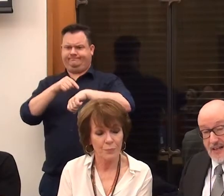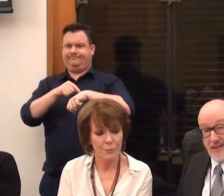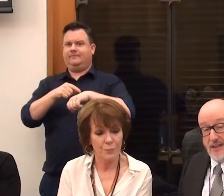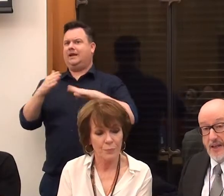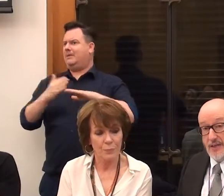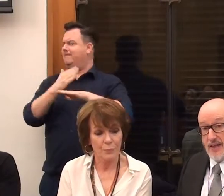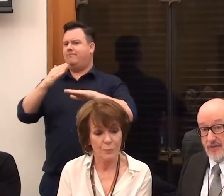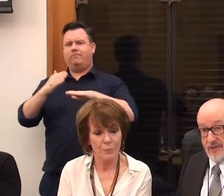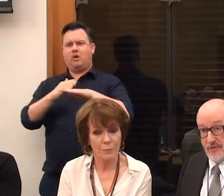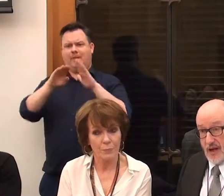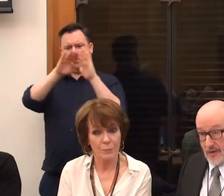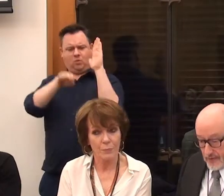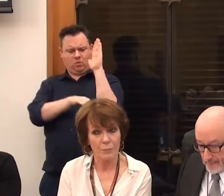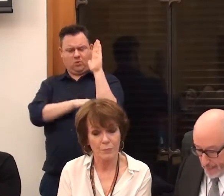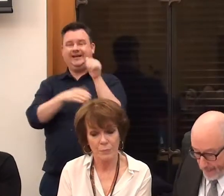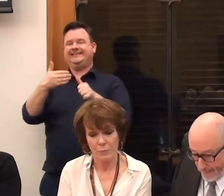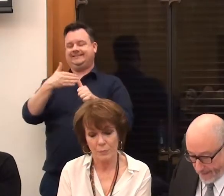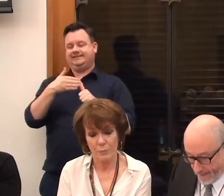since 1975.